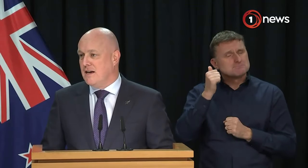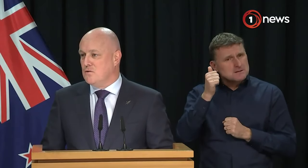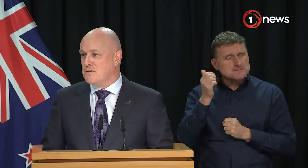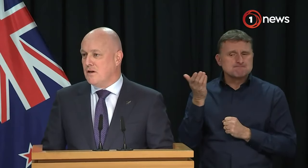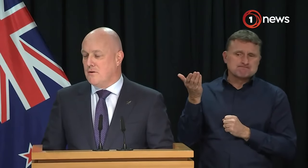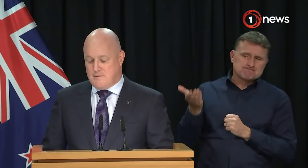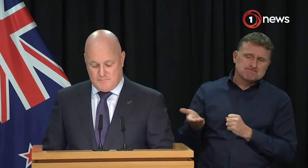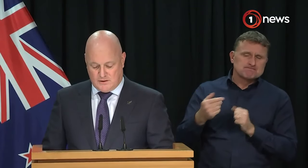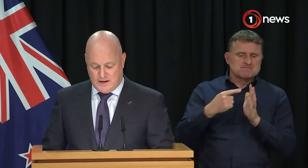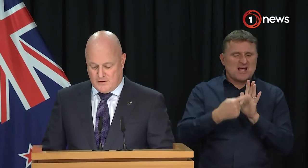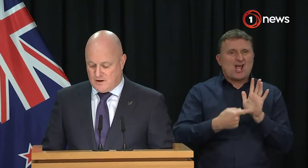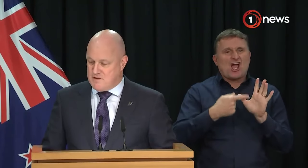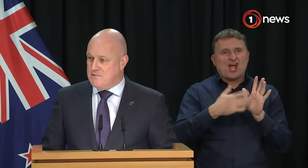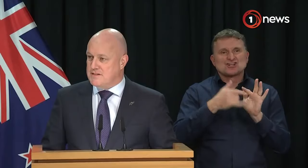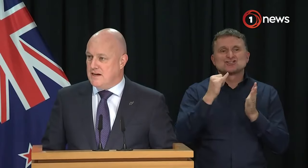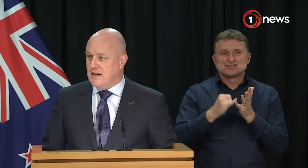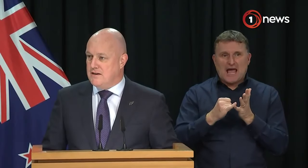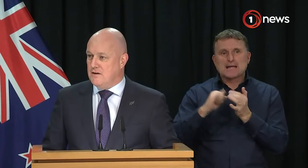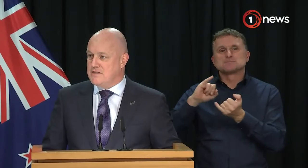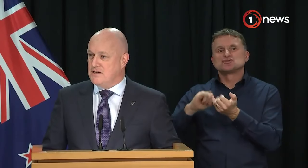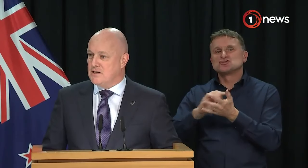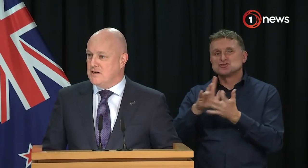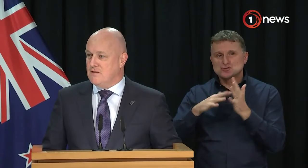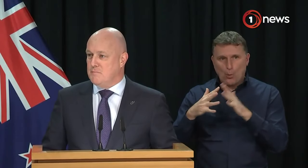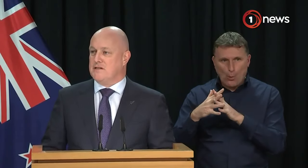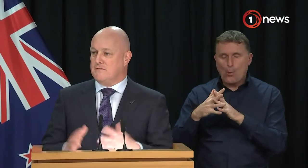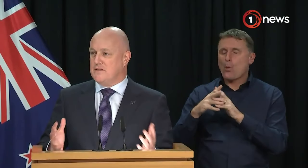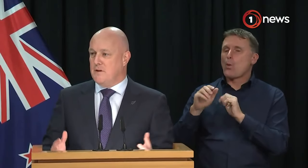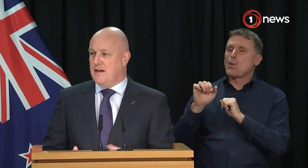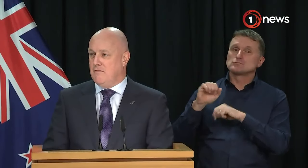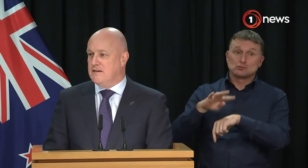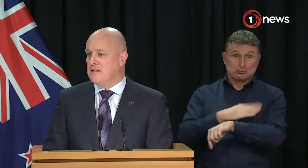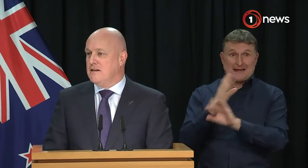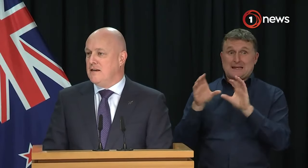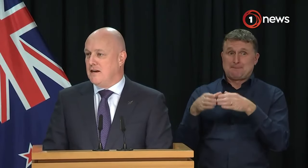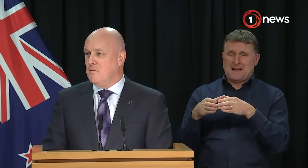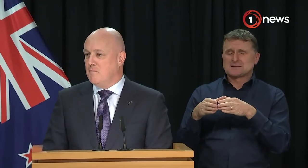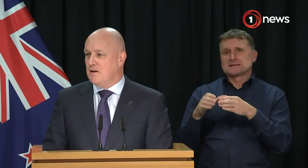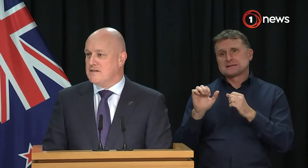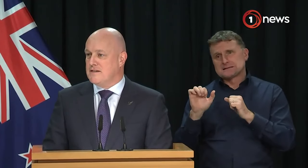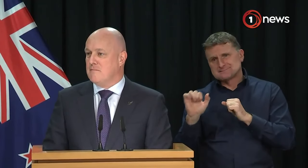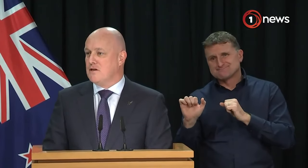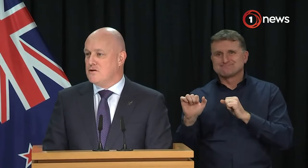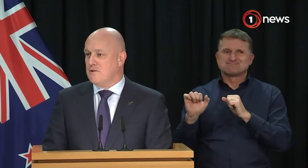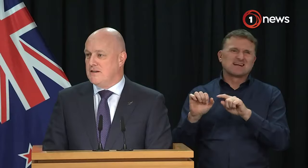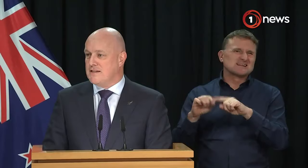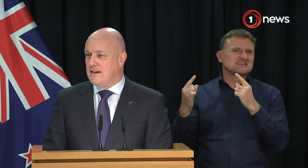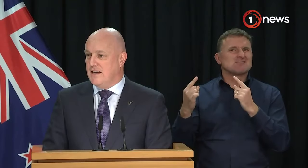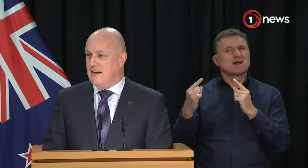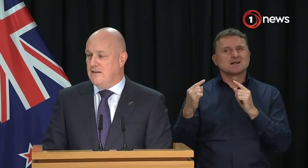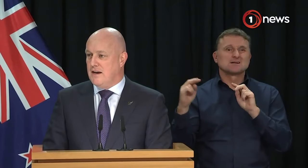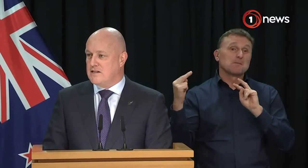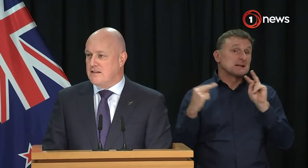and also certainly other Green members had no intention, given the big differences we had around economic policy, some social